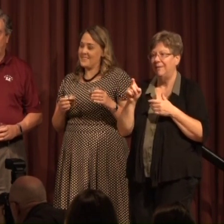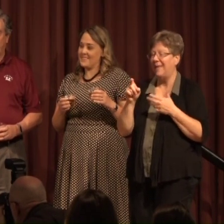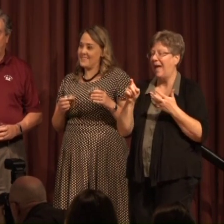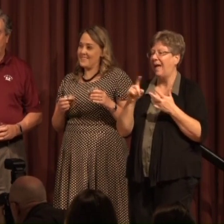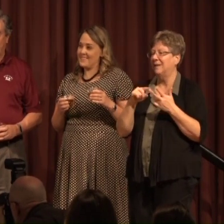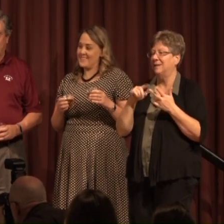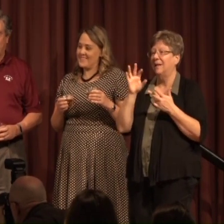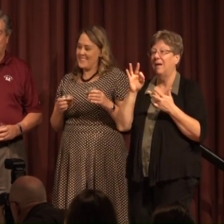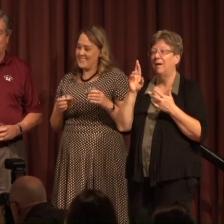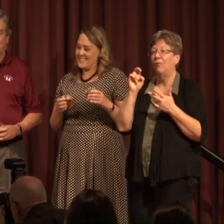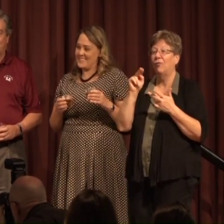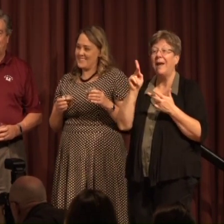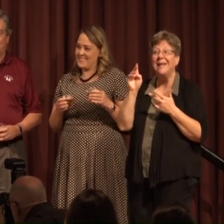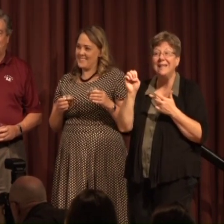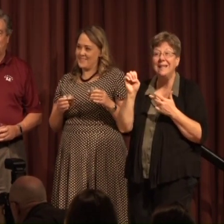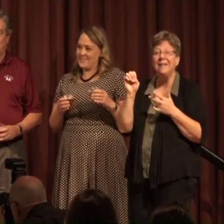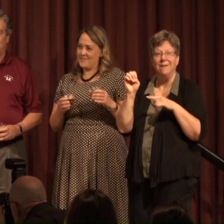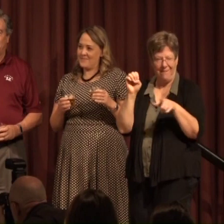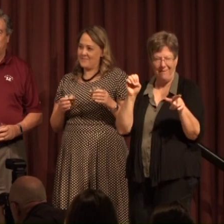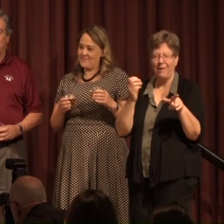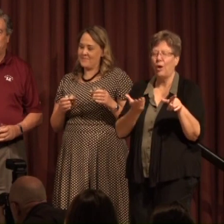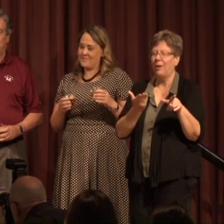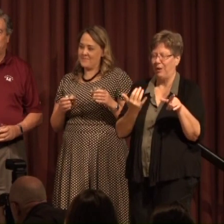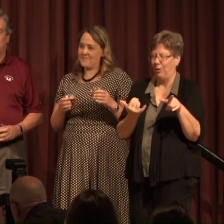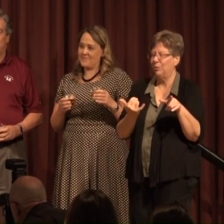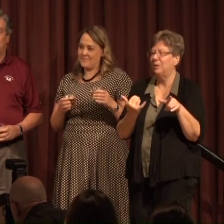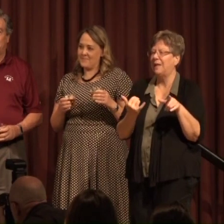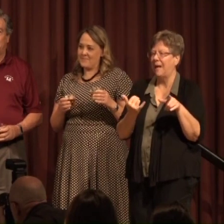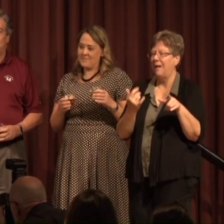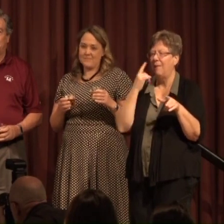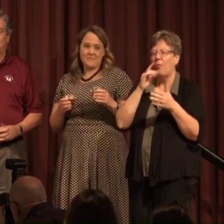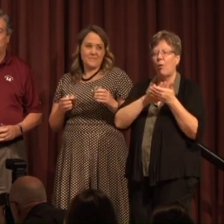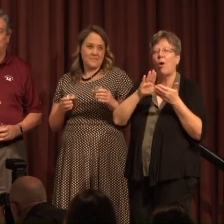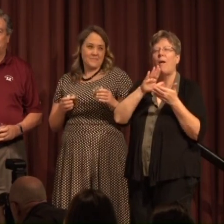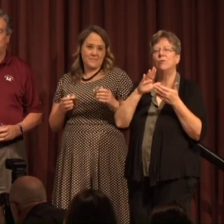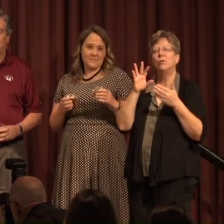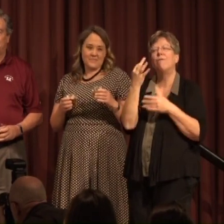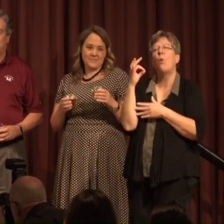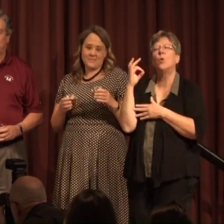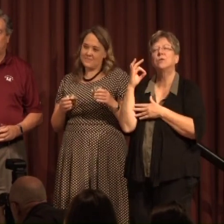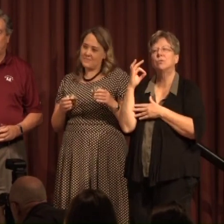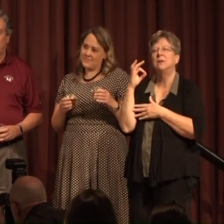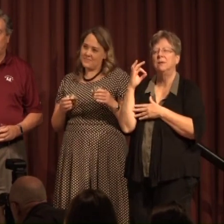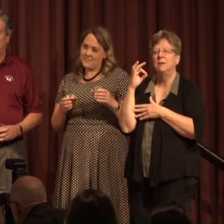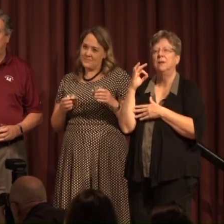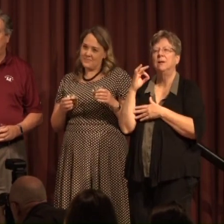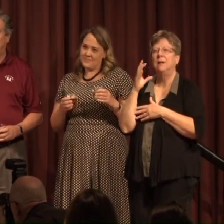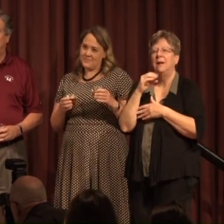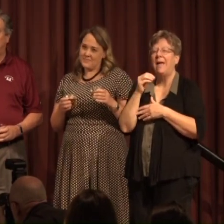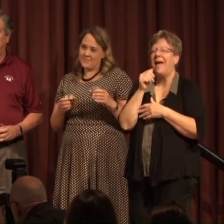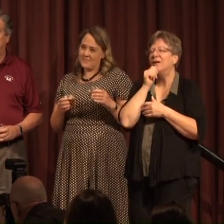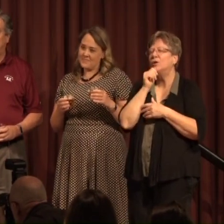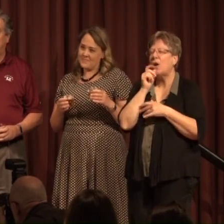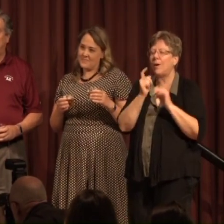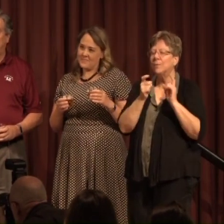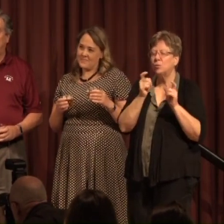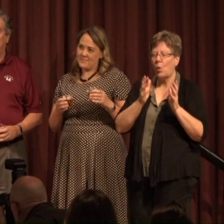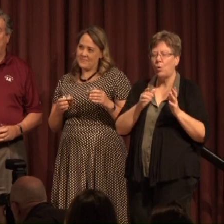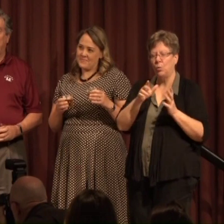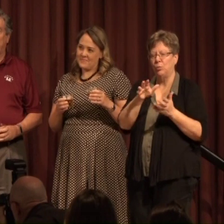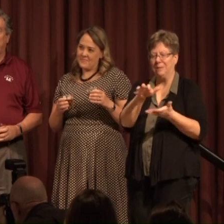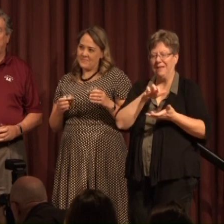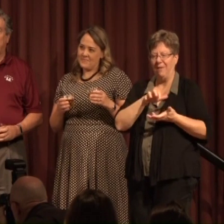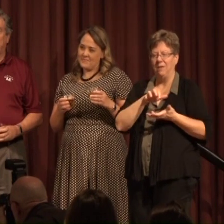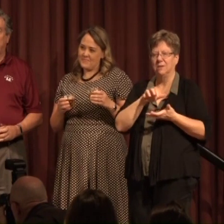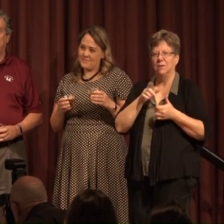The Frankies who are here today For the College of Forestry and Conservation An anonymous donor who has given us